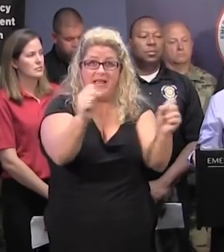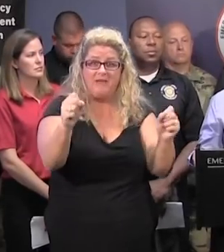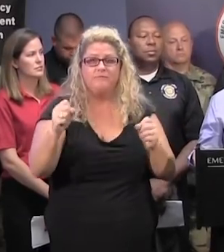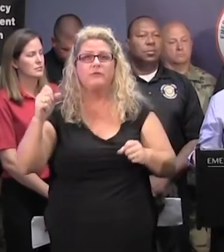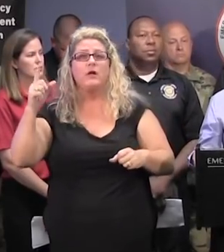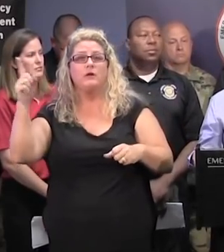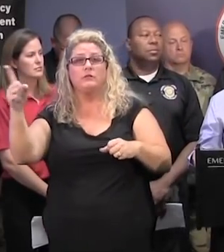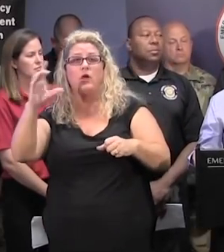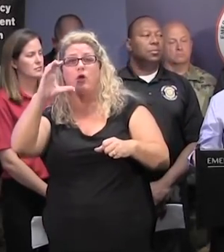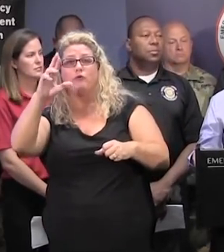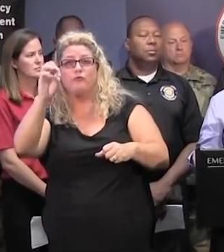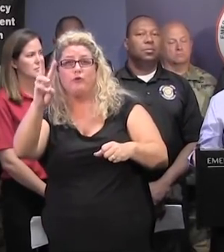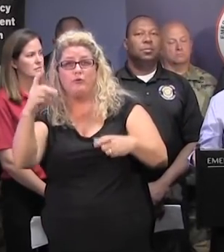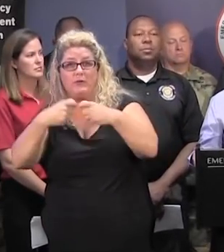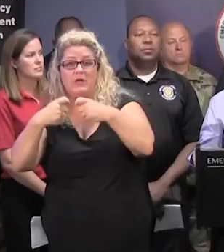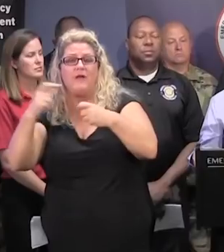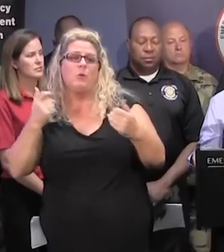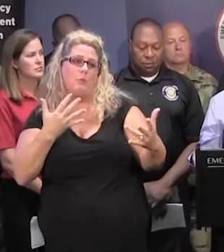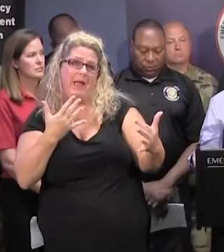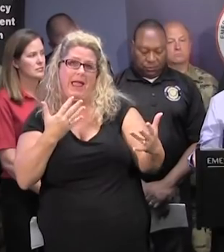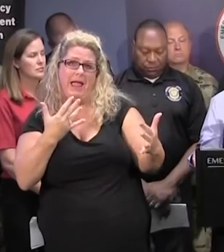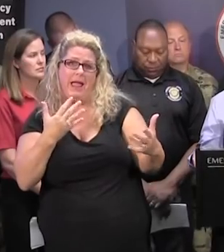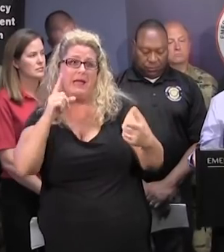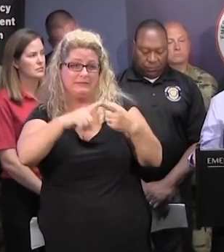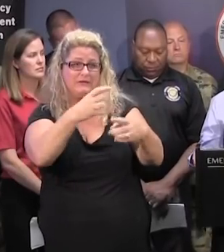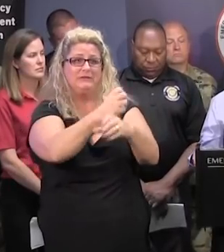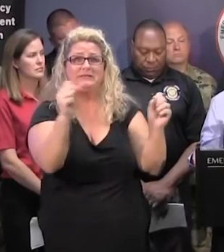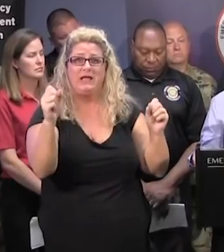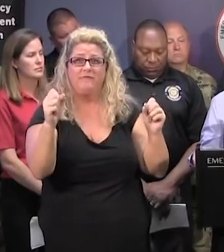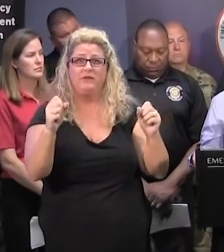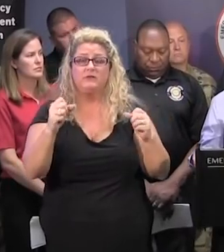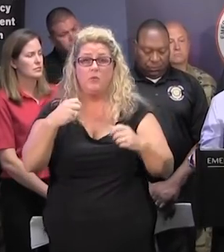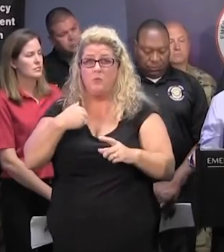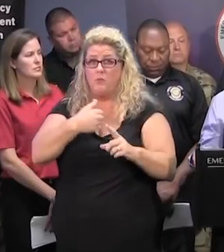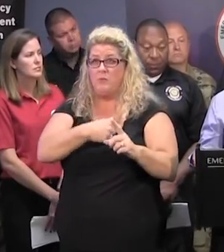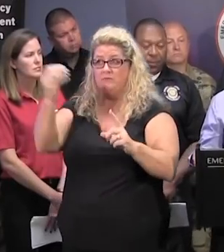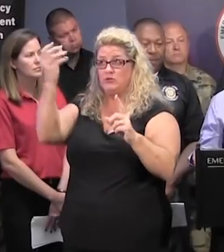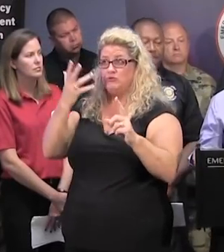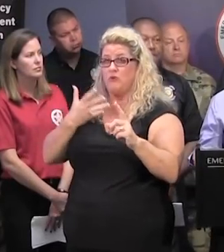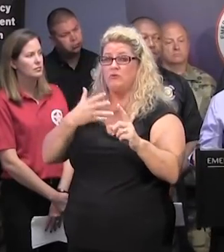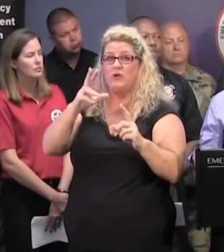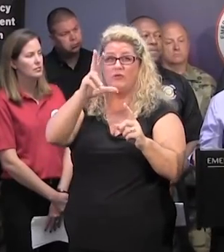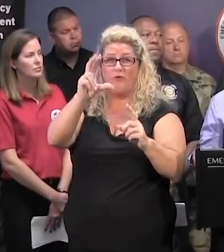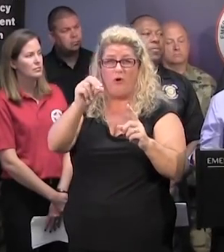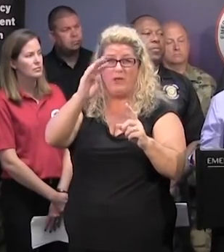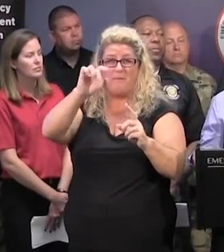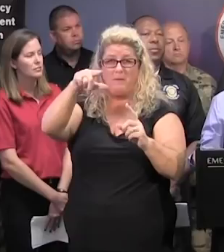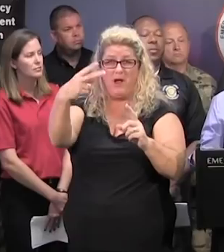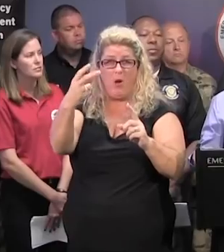And because we now understand that the winds can be 30 miles per hour and greater for a sustained period of time,